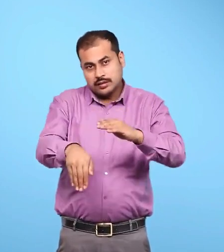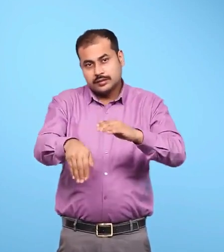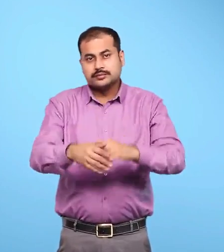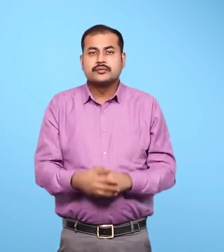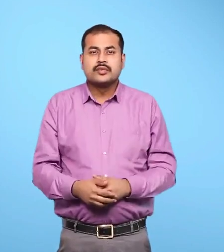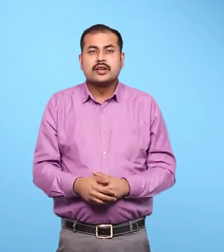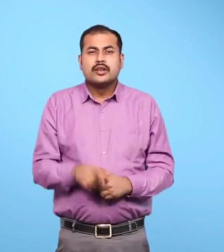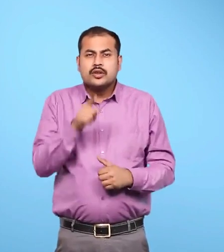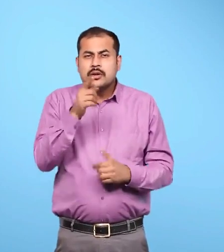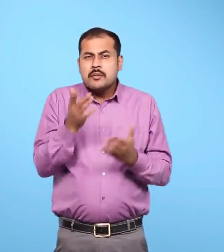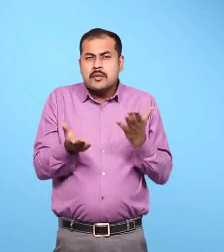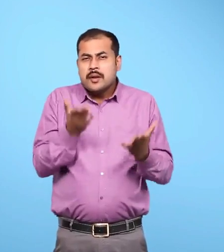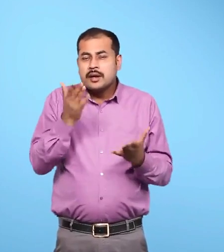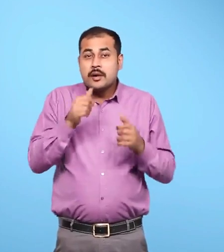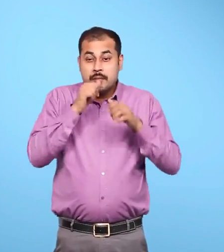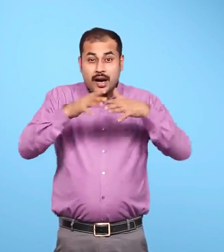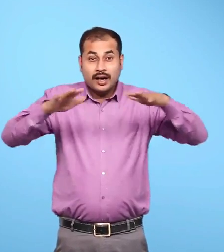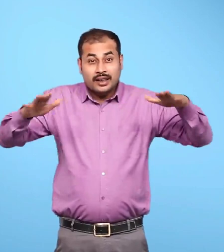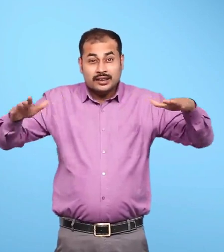14. 22.